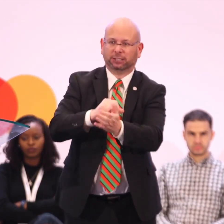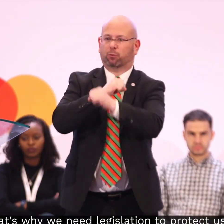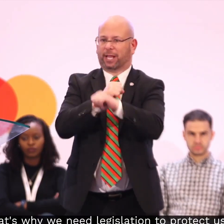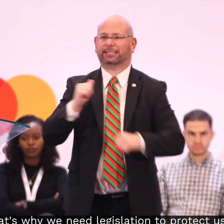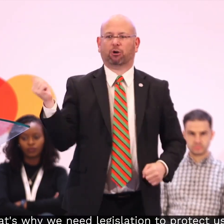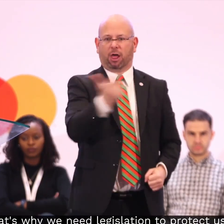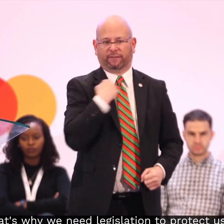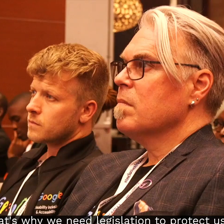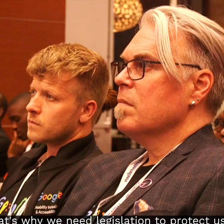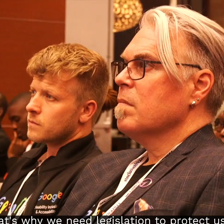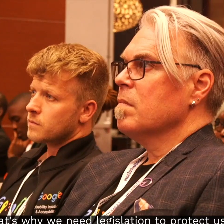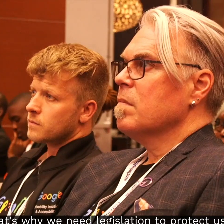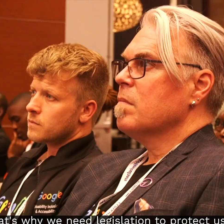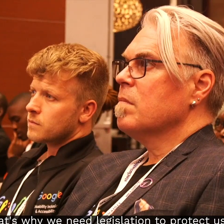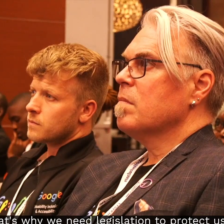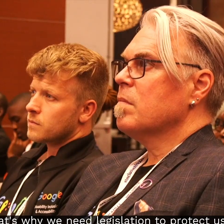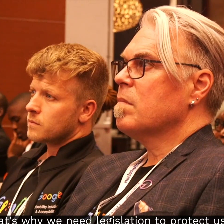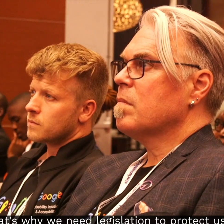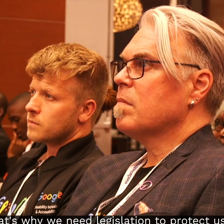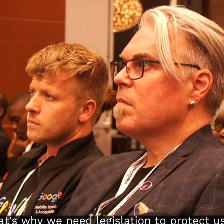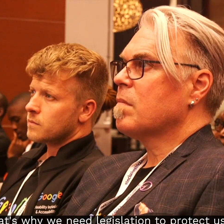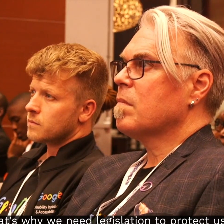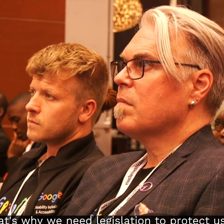And that's why we need legislation to protect us.